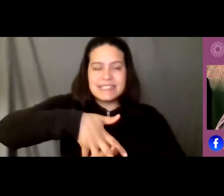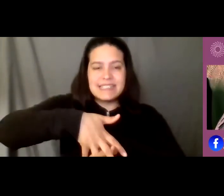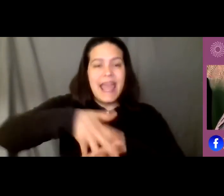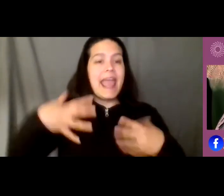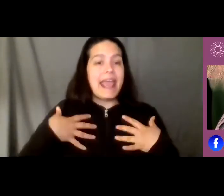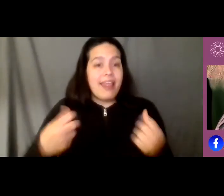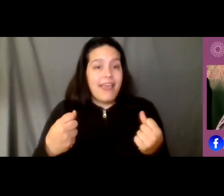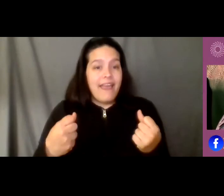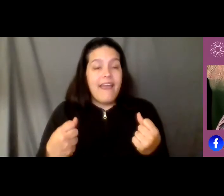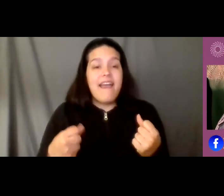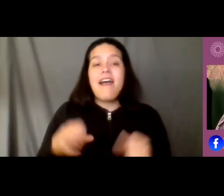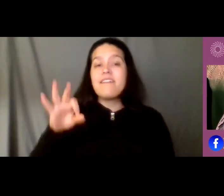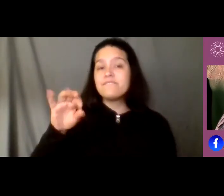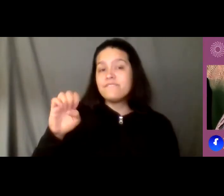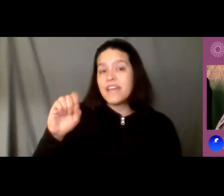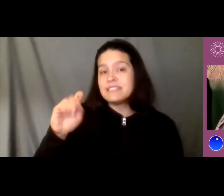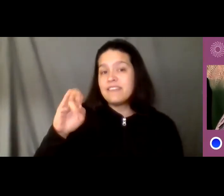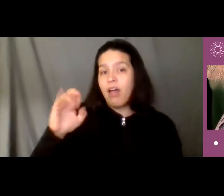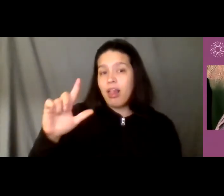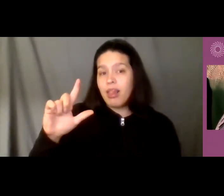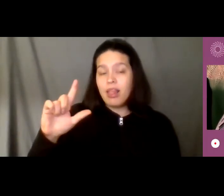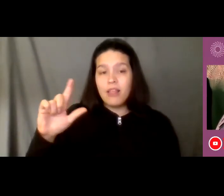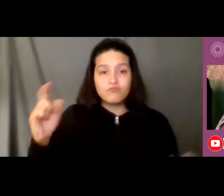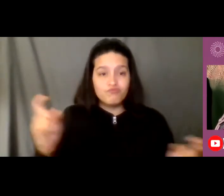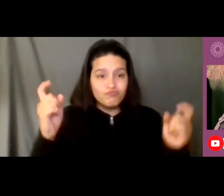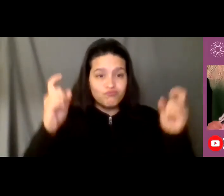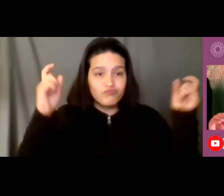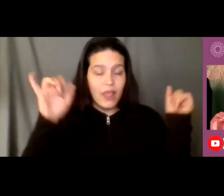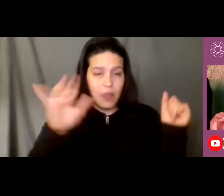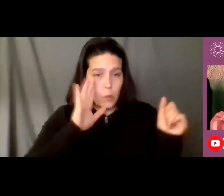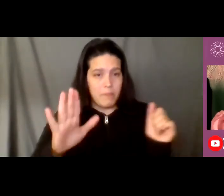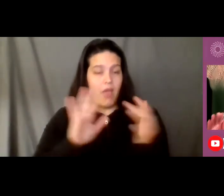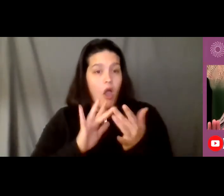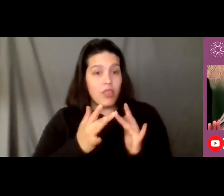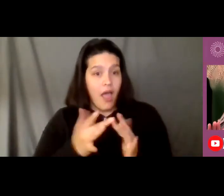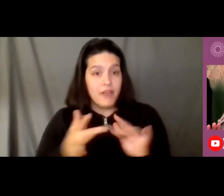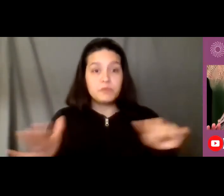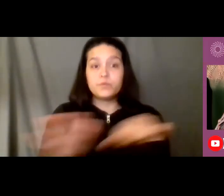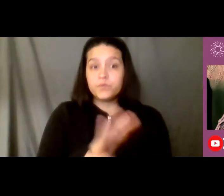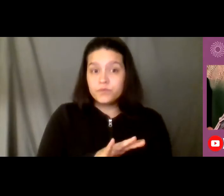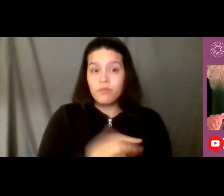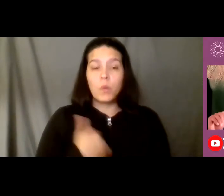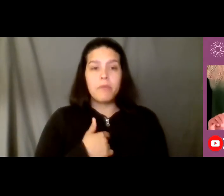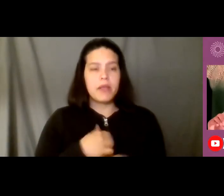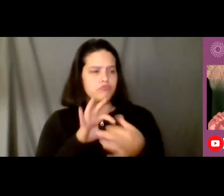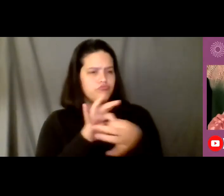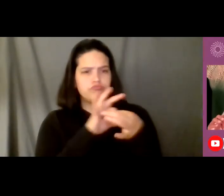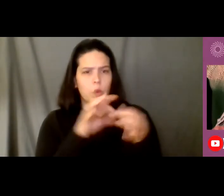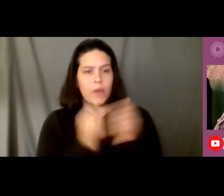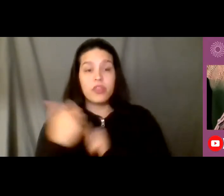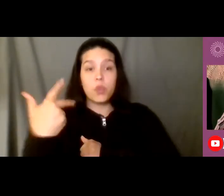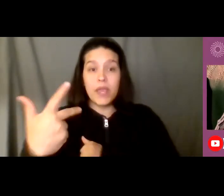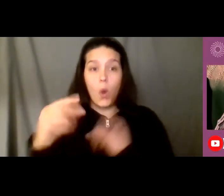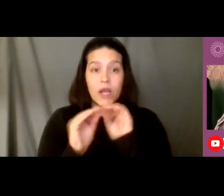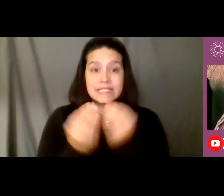is on will be online we're collaborating with three other organizations tewa woman united the